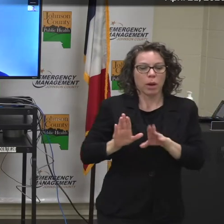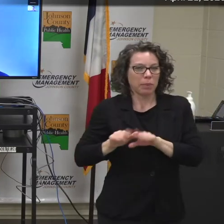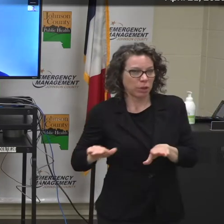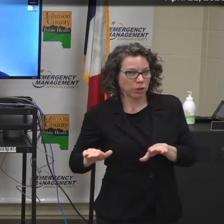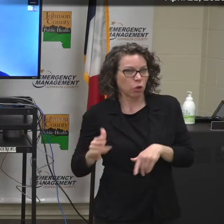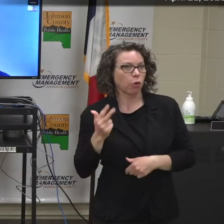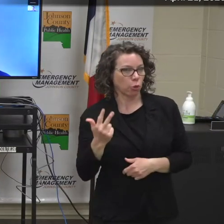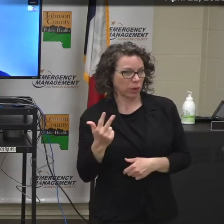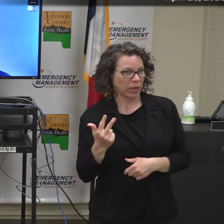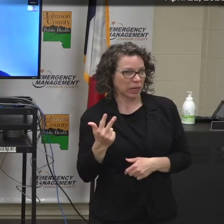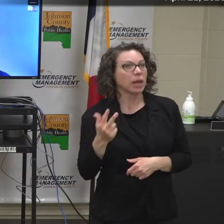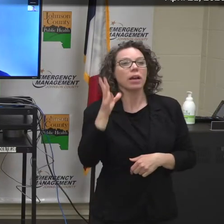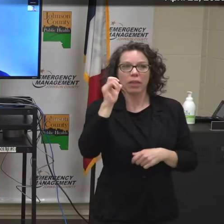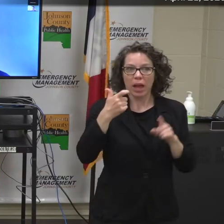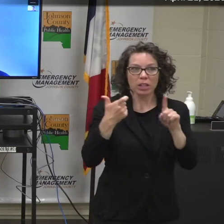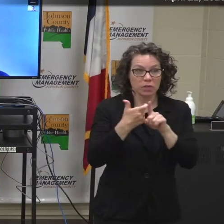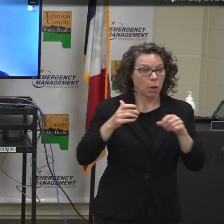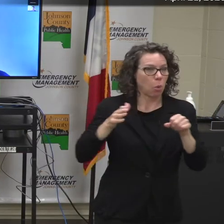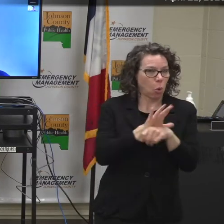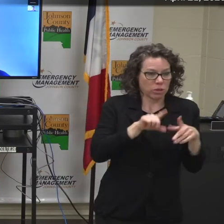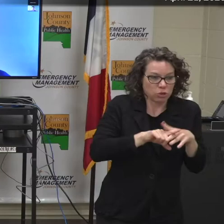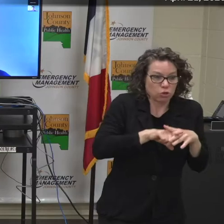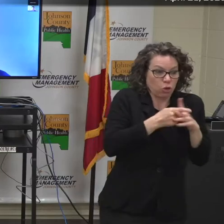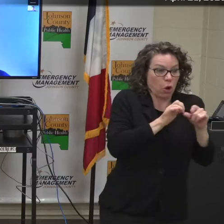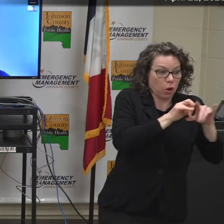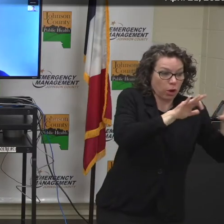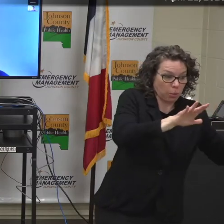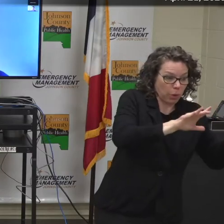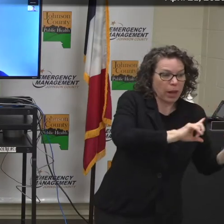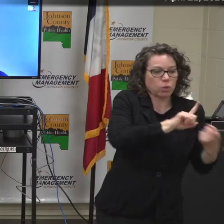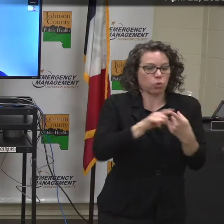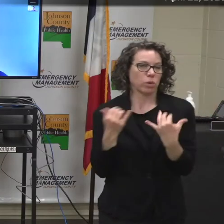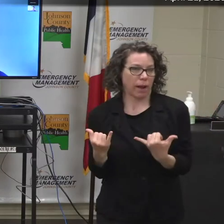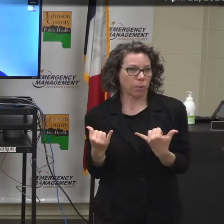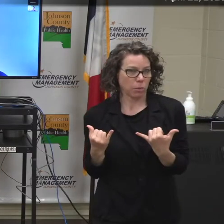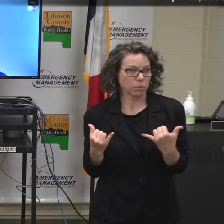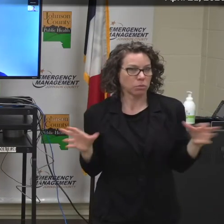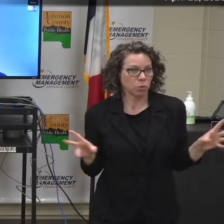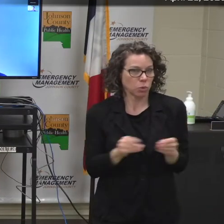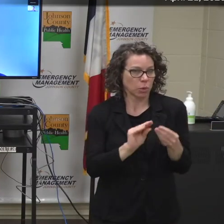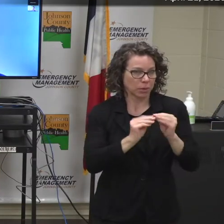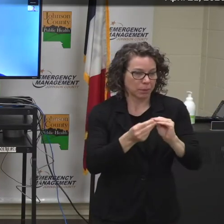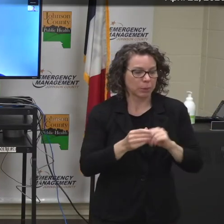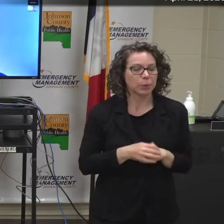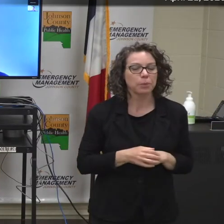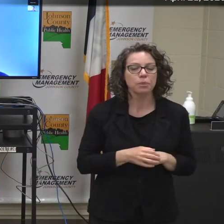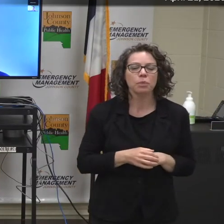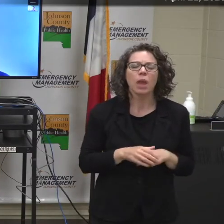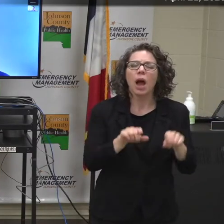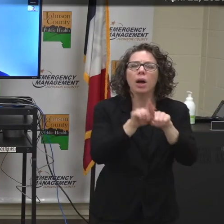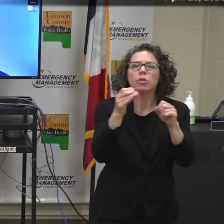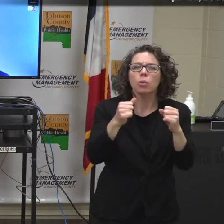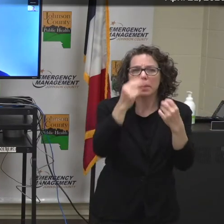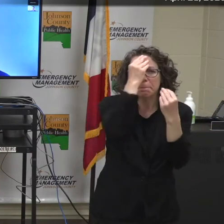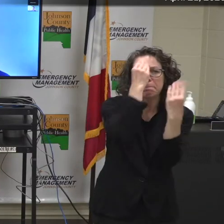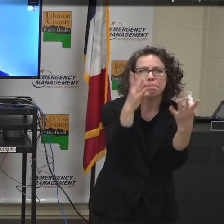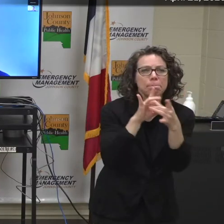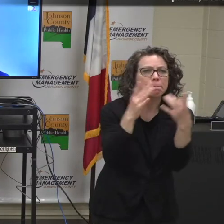-to-date from the start of the outbreak until now. I also wanted to give a quick update on PPE and